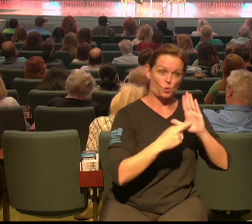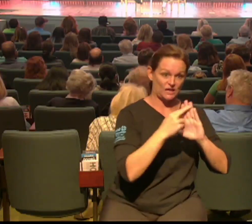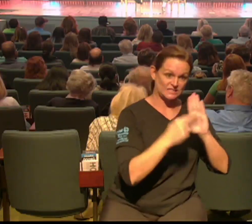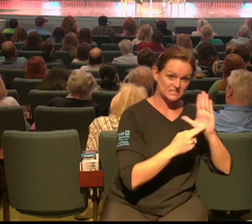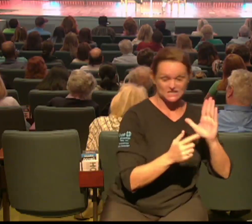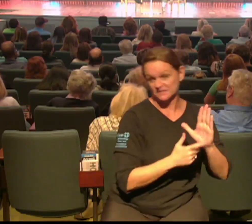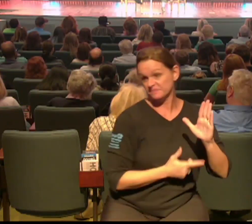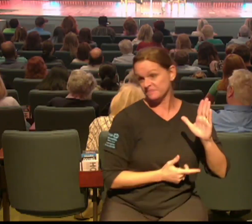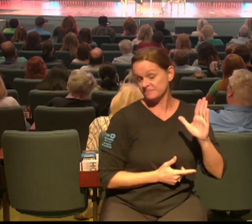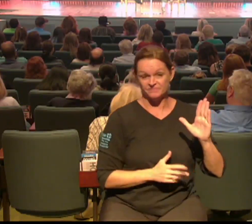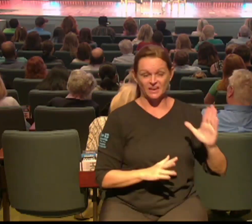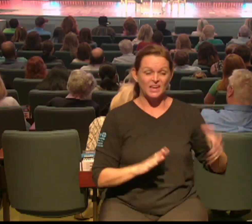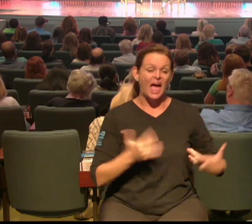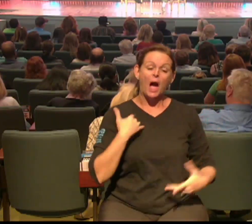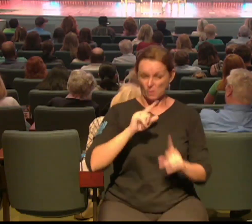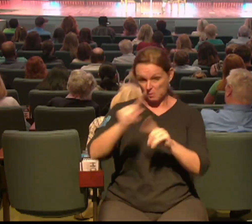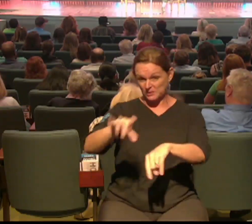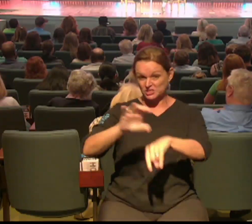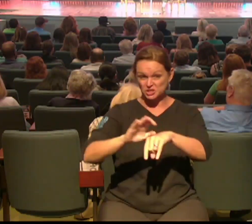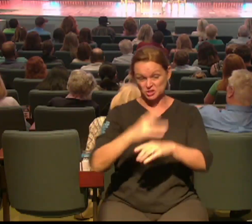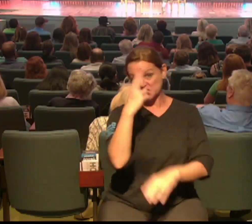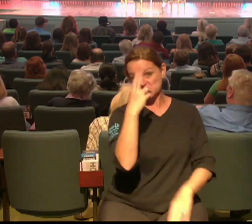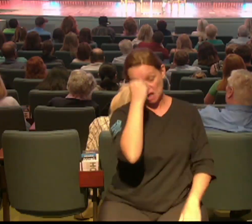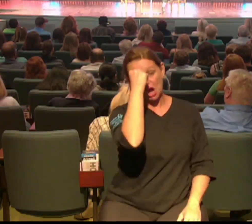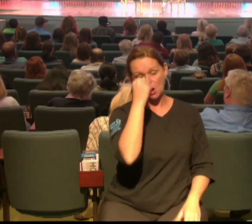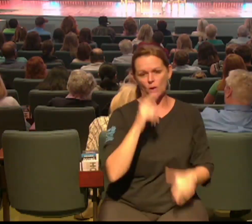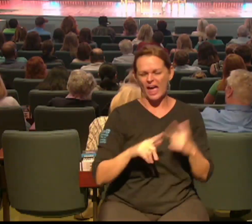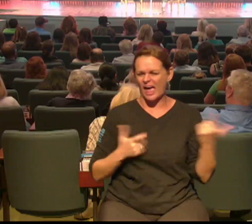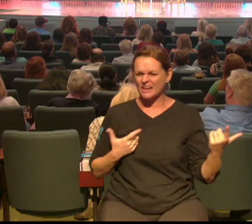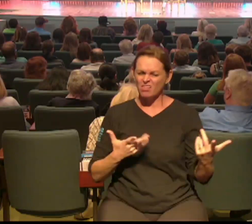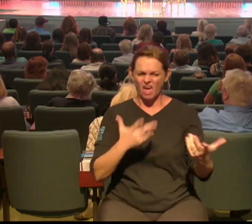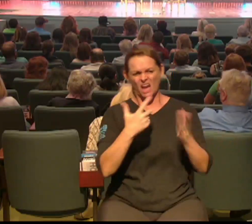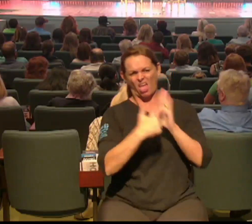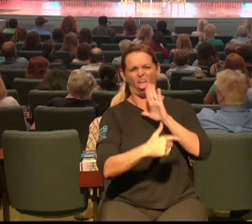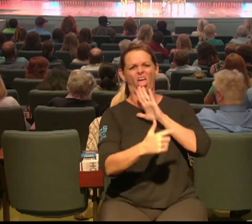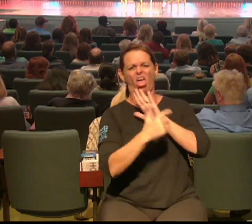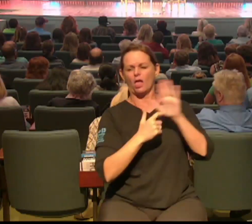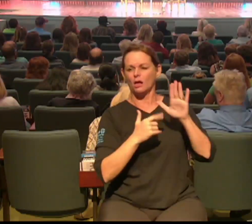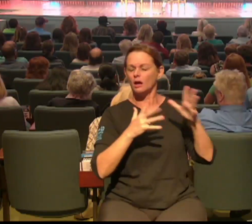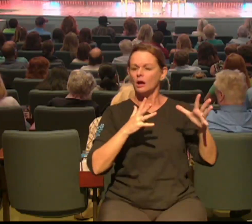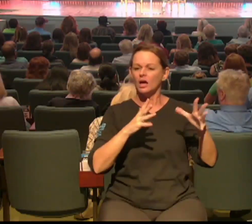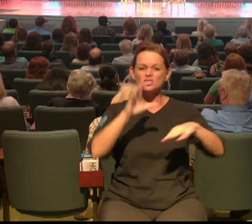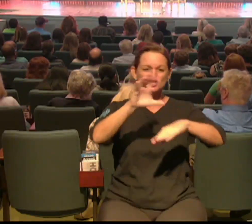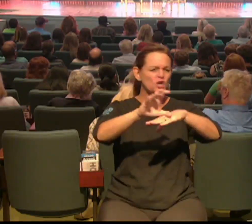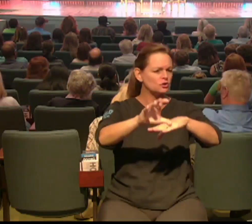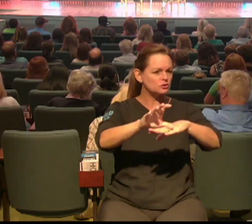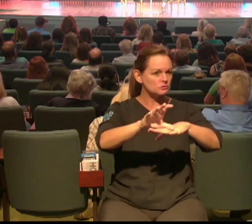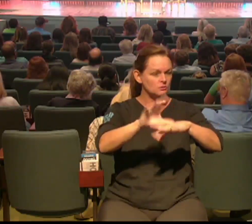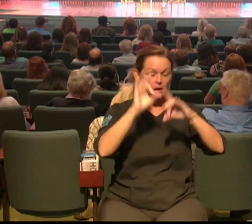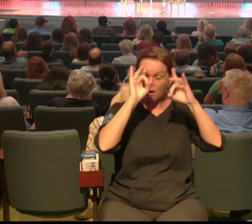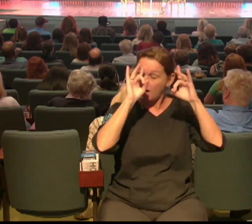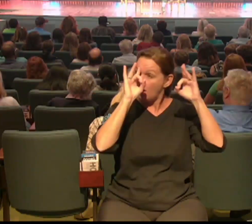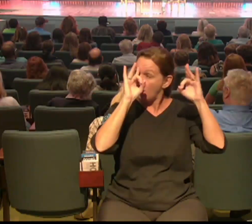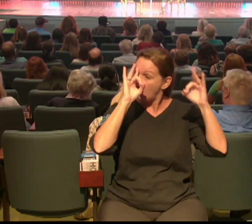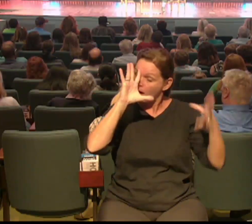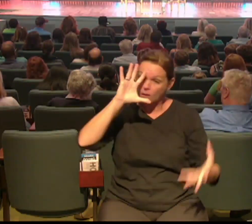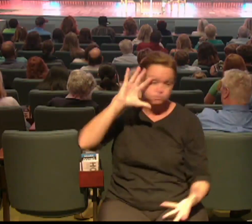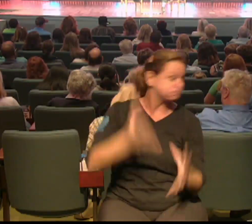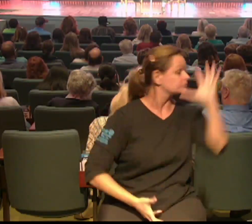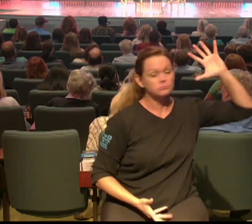she'd been hurt in the past and she didn't want to expose her children to that she had this warped view of church and what it was and what it was supposed